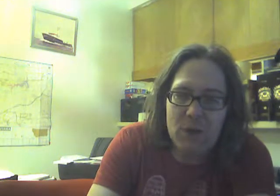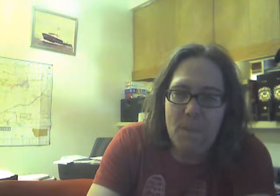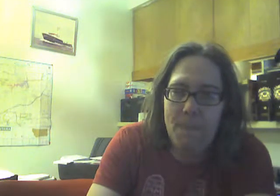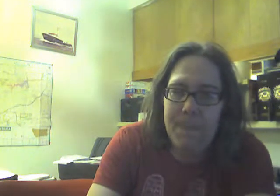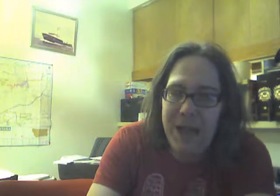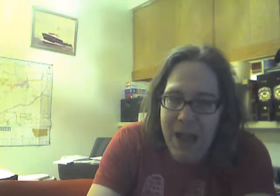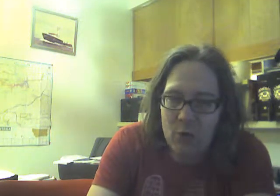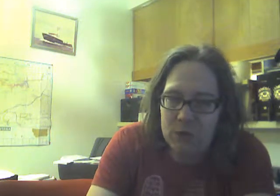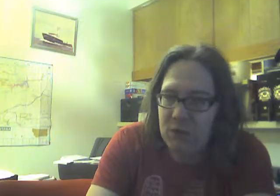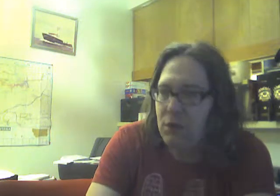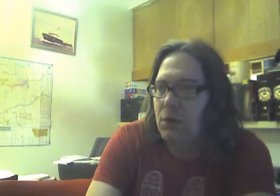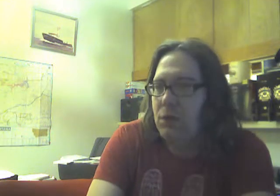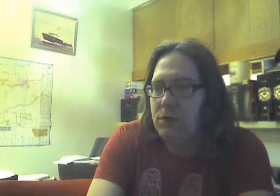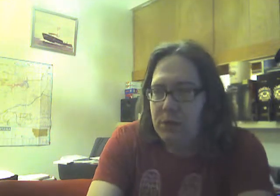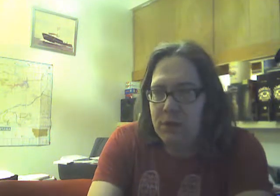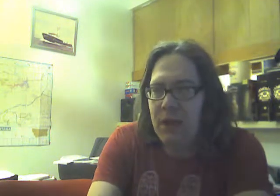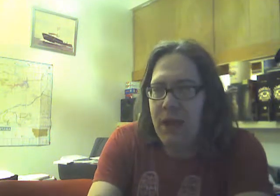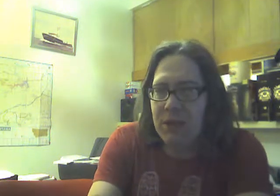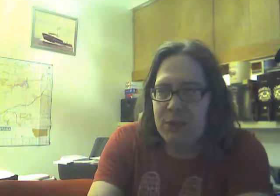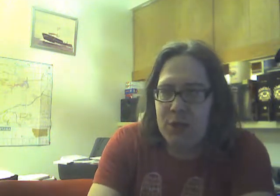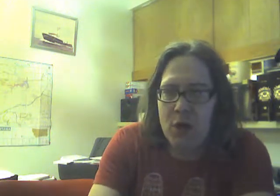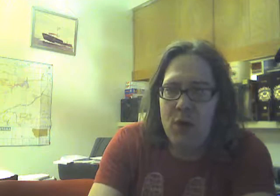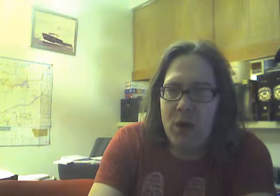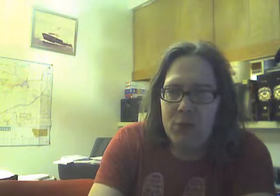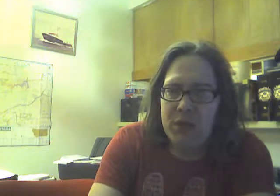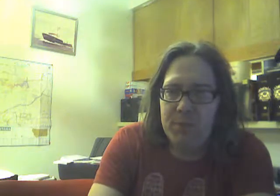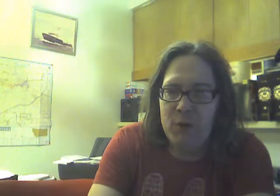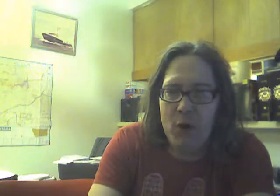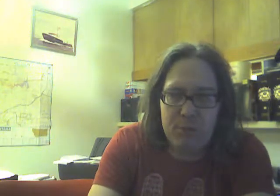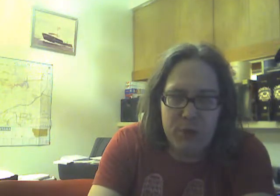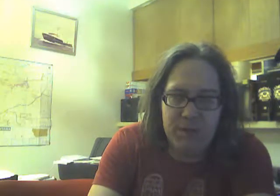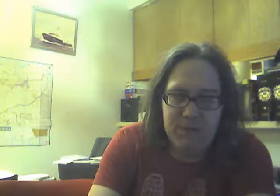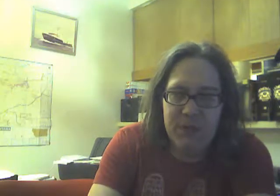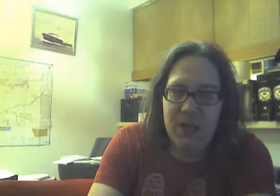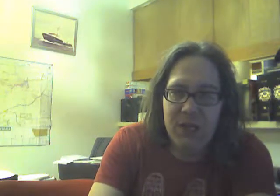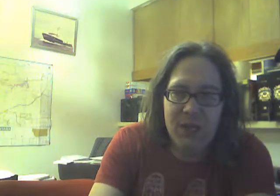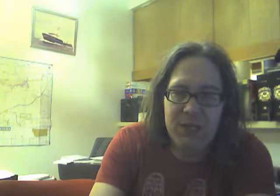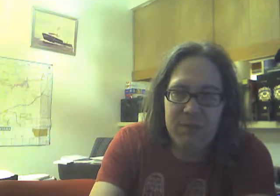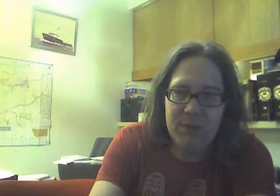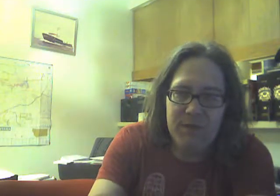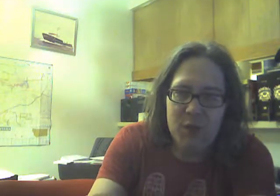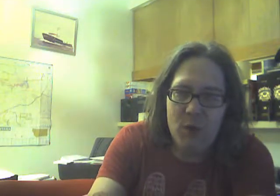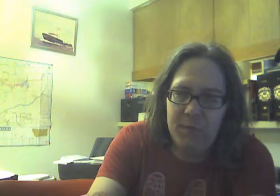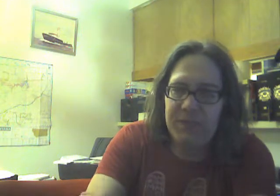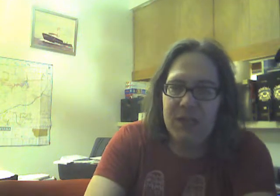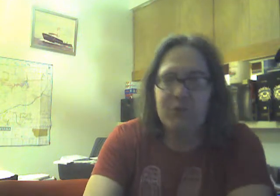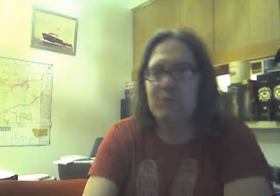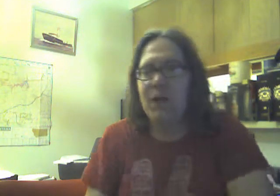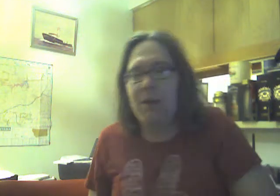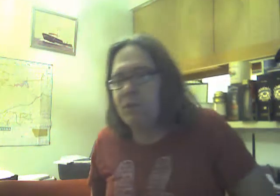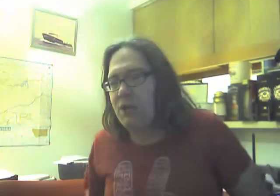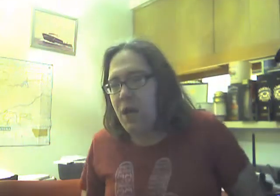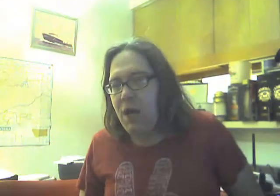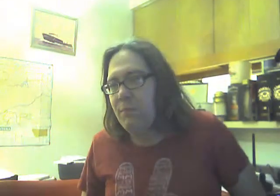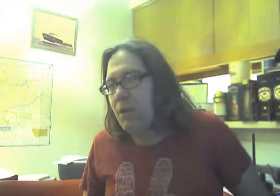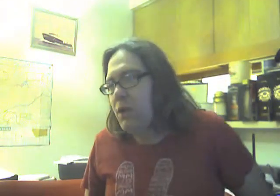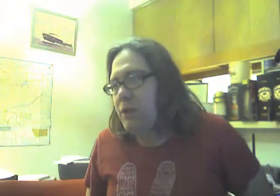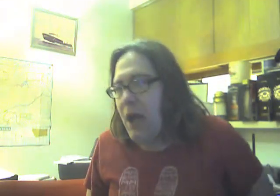out. And, so, I will keep you all briefed, and I'll keep giving you updates from time to time. Now,